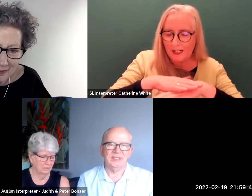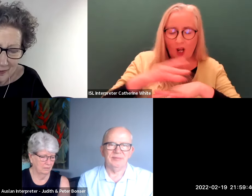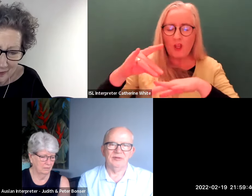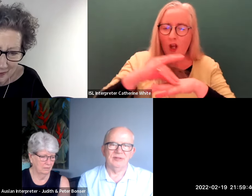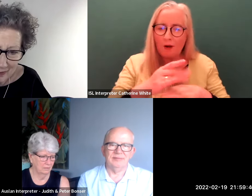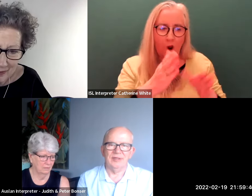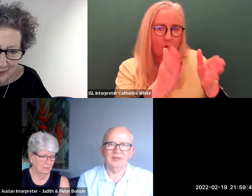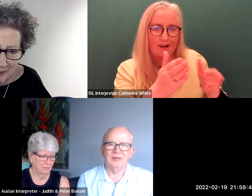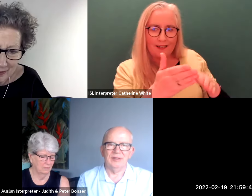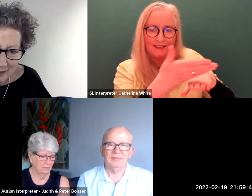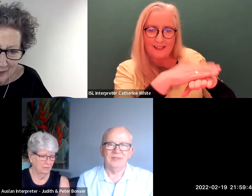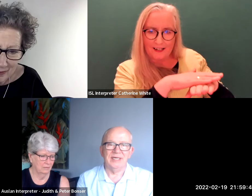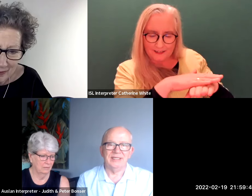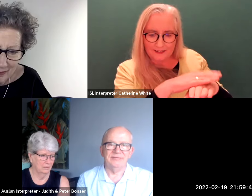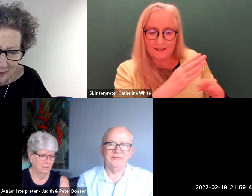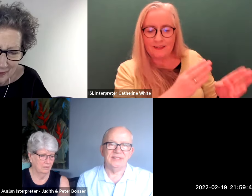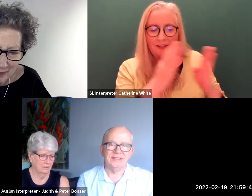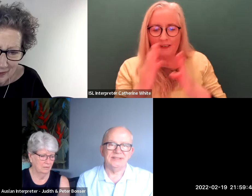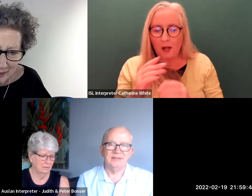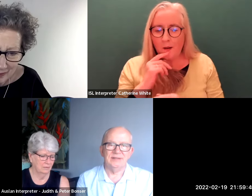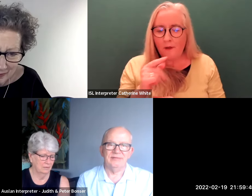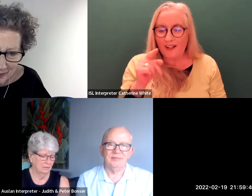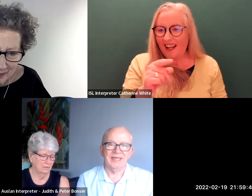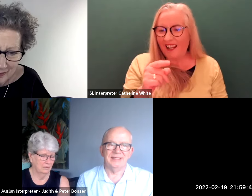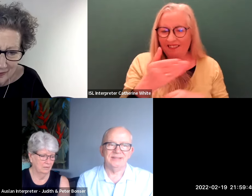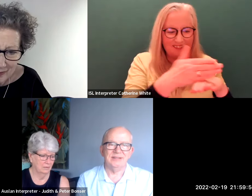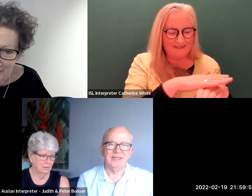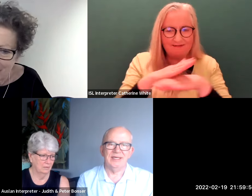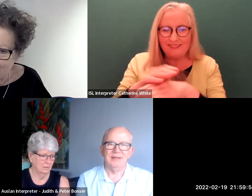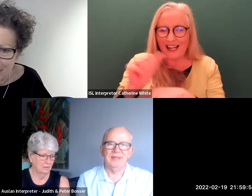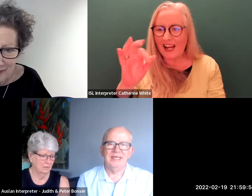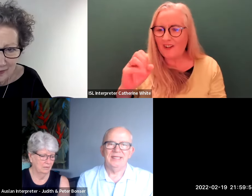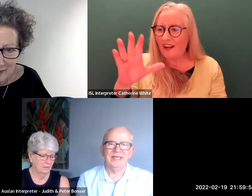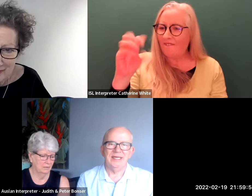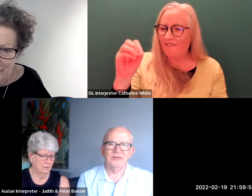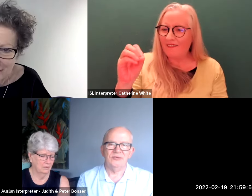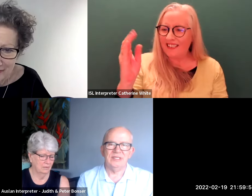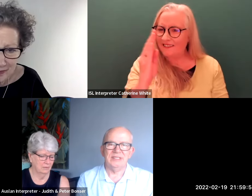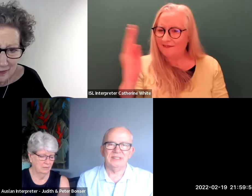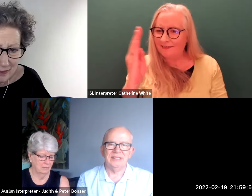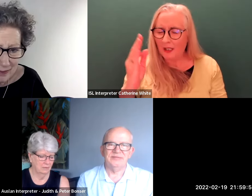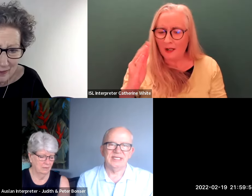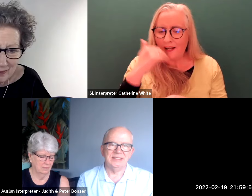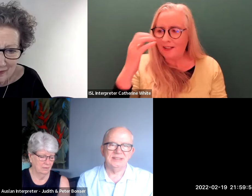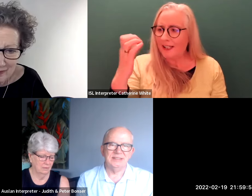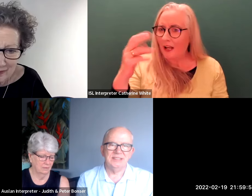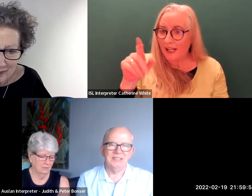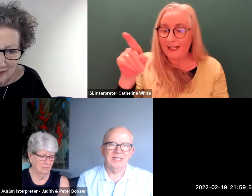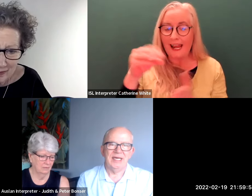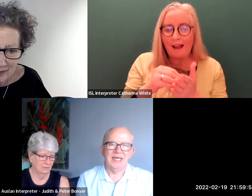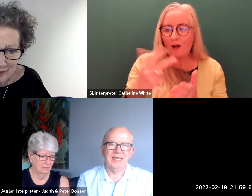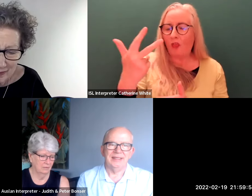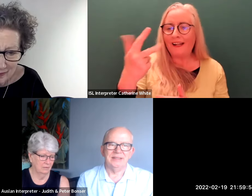unfortunately both of them died in their 50s from cancer um they had three deaf sons